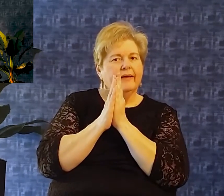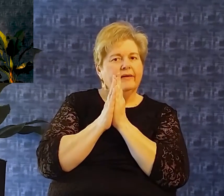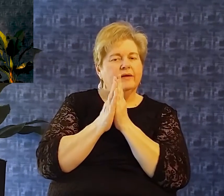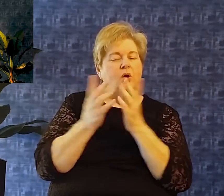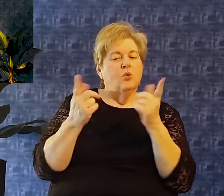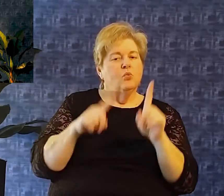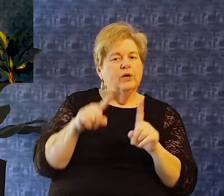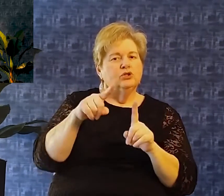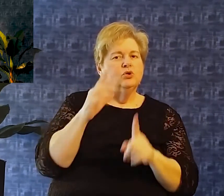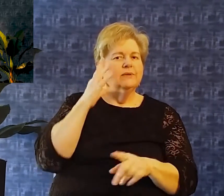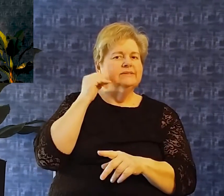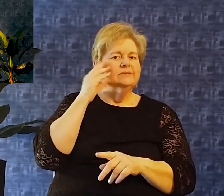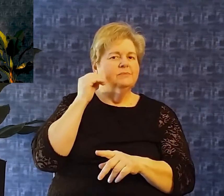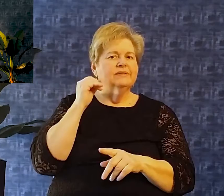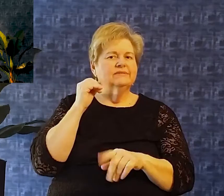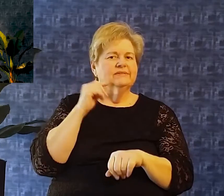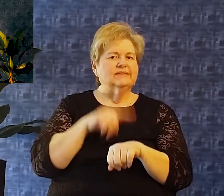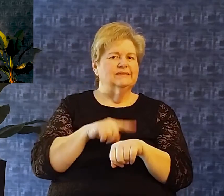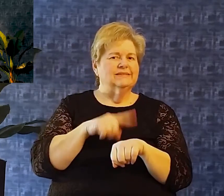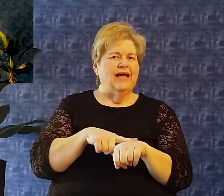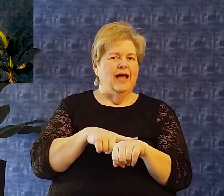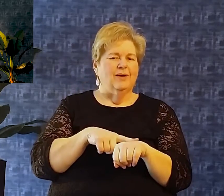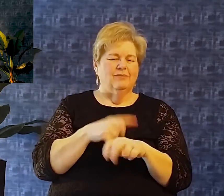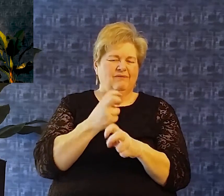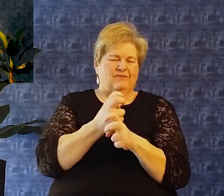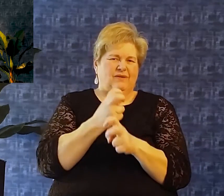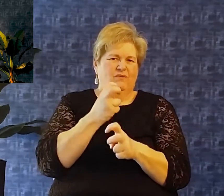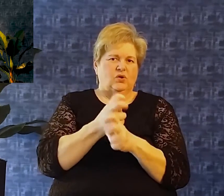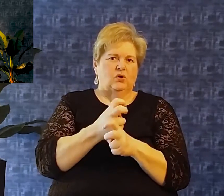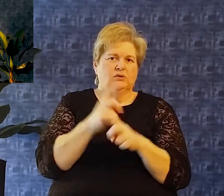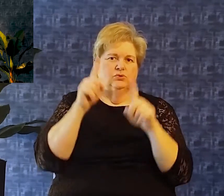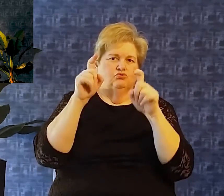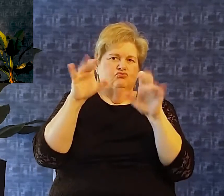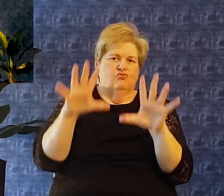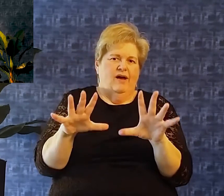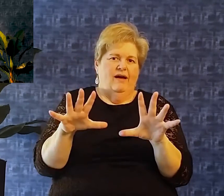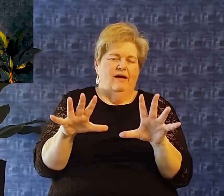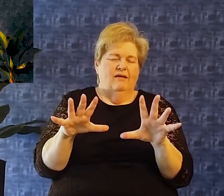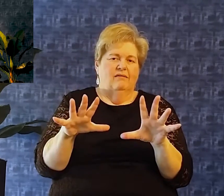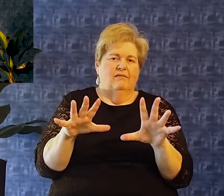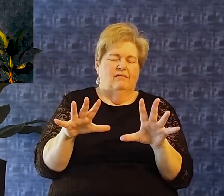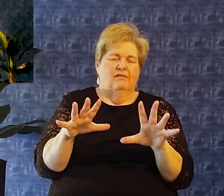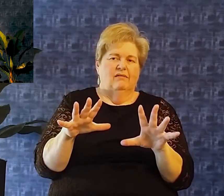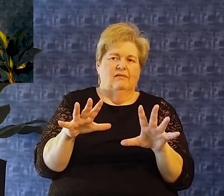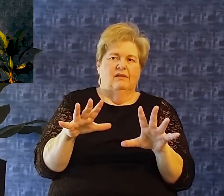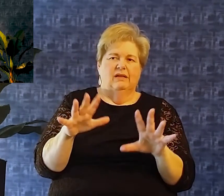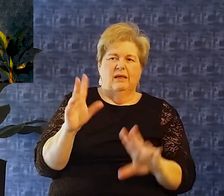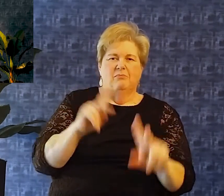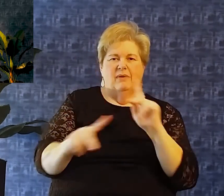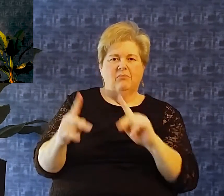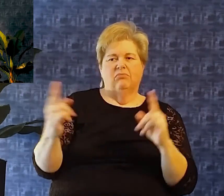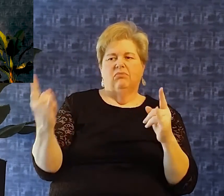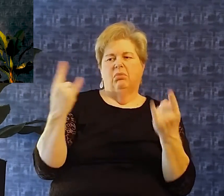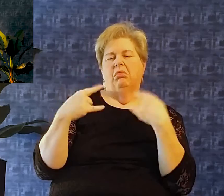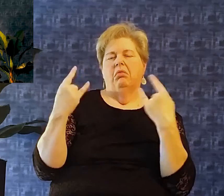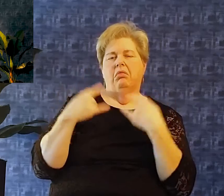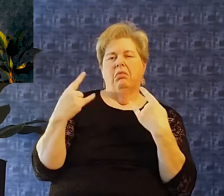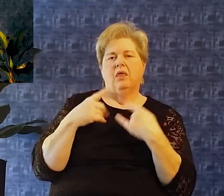when you are in a time of crisis? What do you pray when you are being Ridiculed